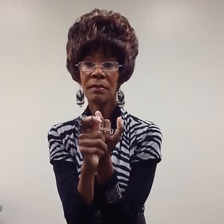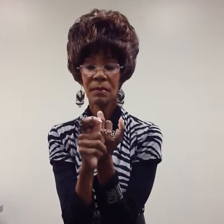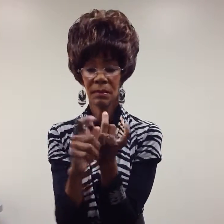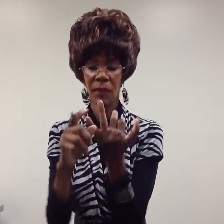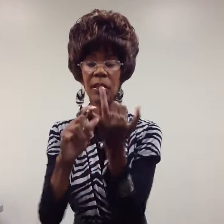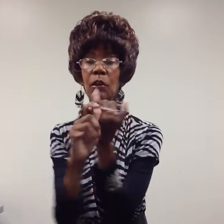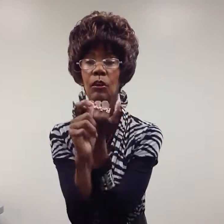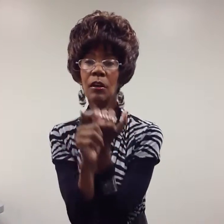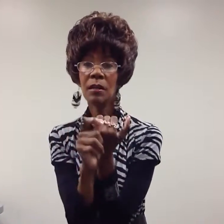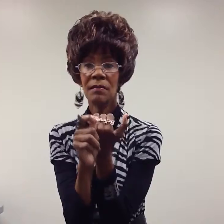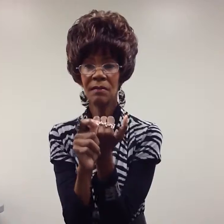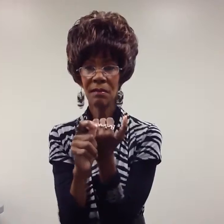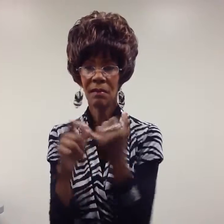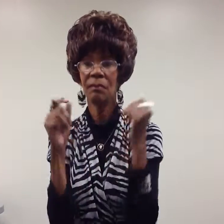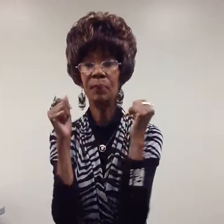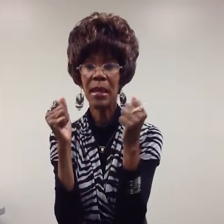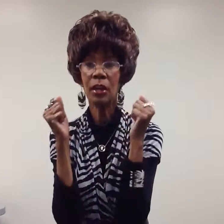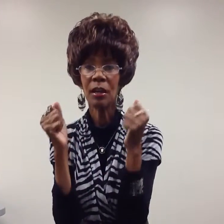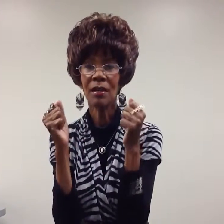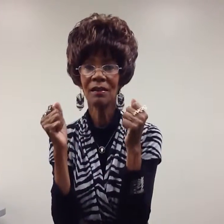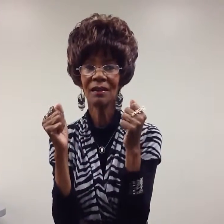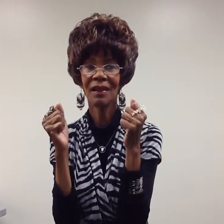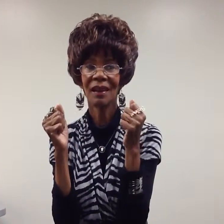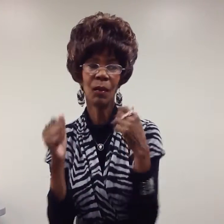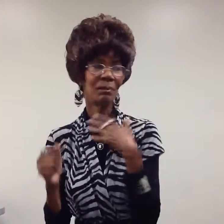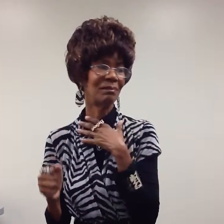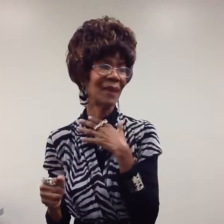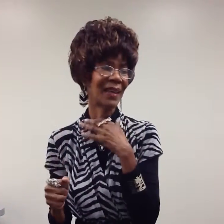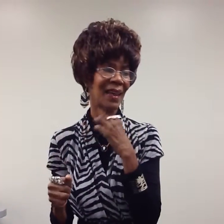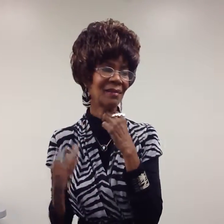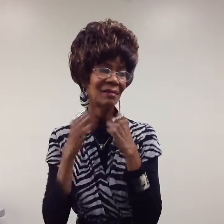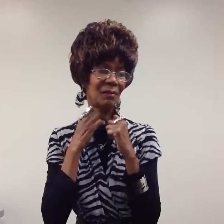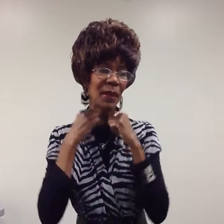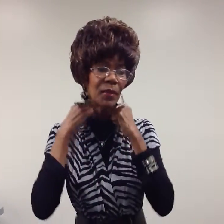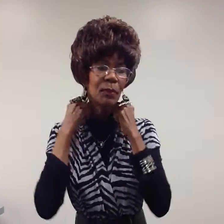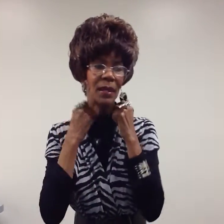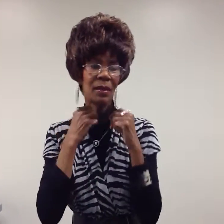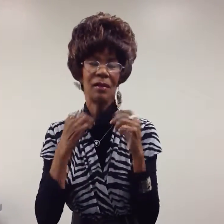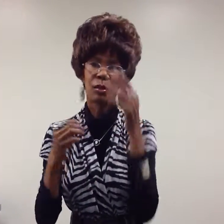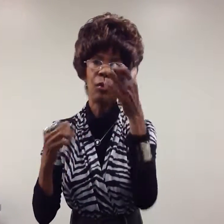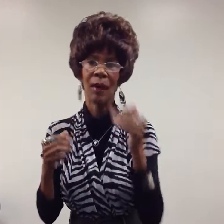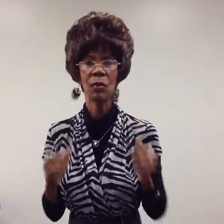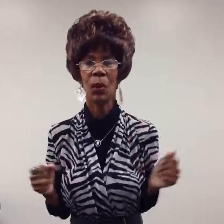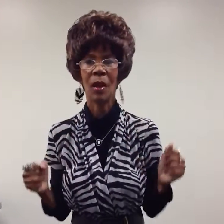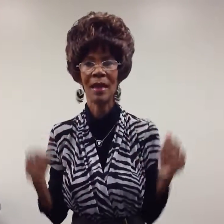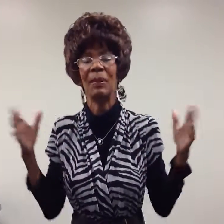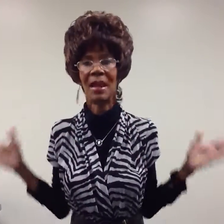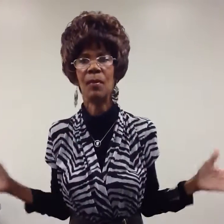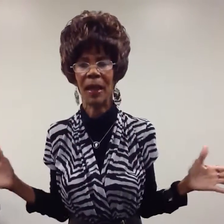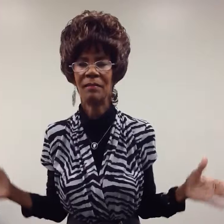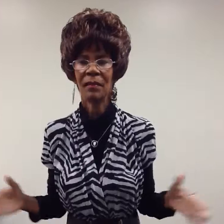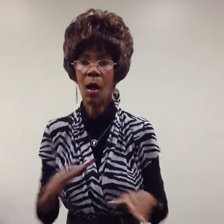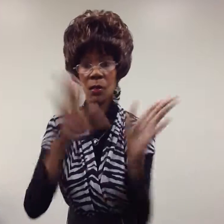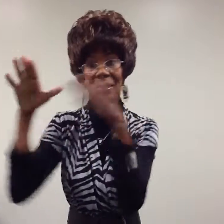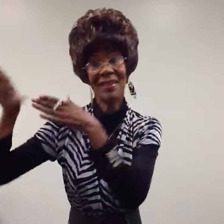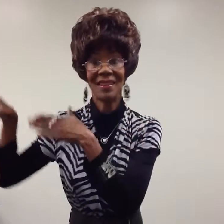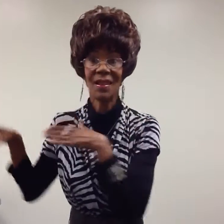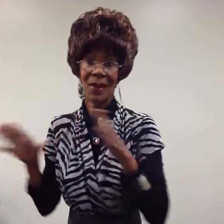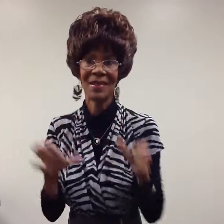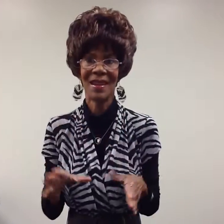feel good, be good. Oh, I can't make you be good. You have to work on that. But anyway, all the rest of that stuff I said,